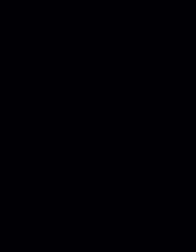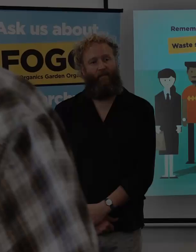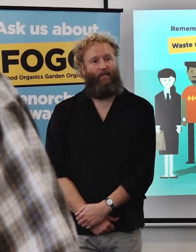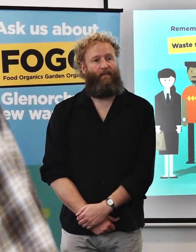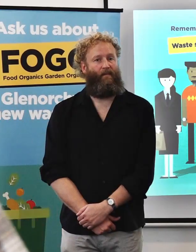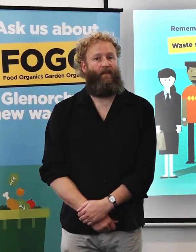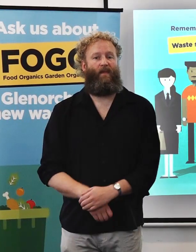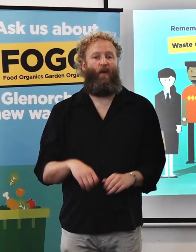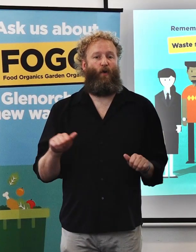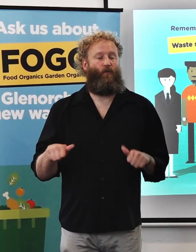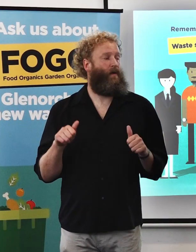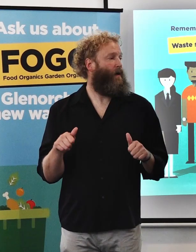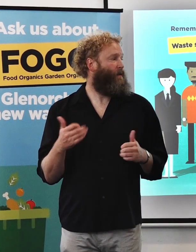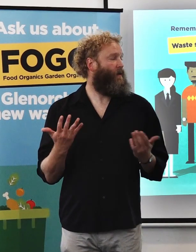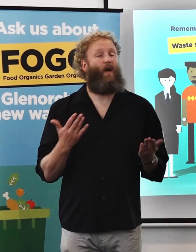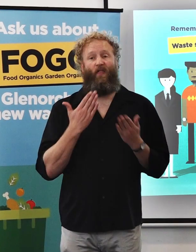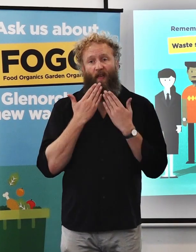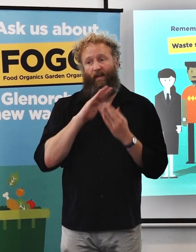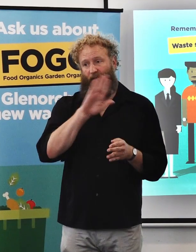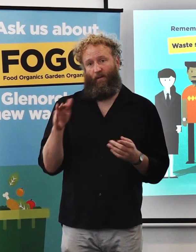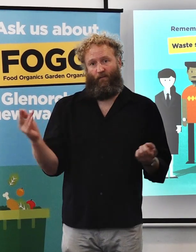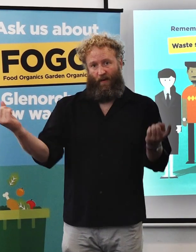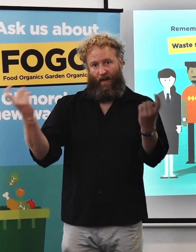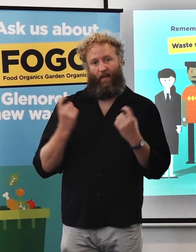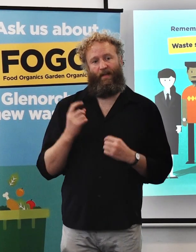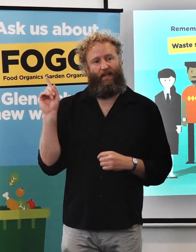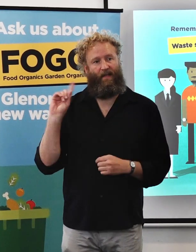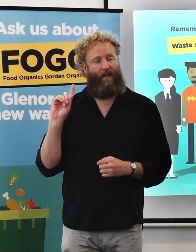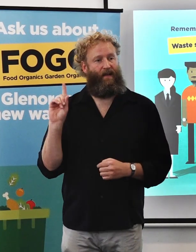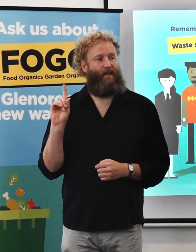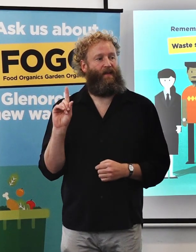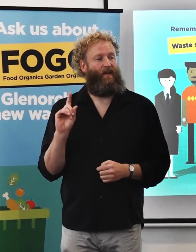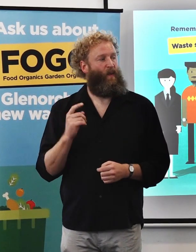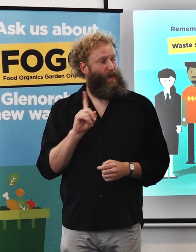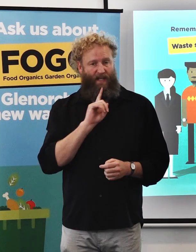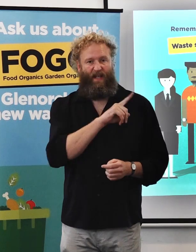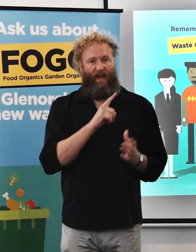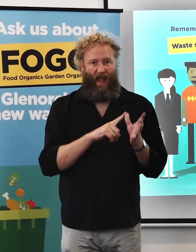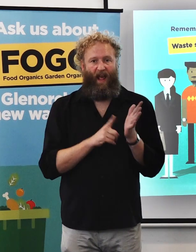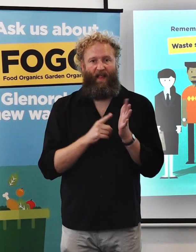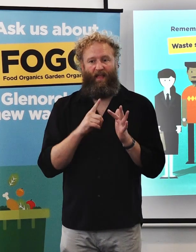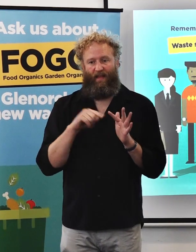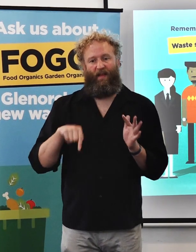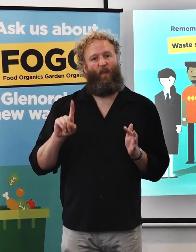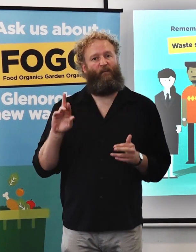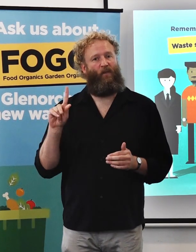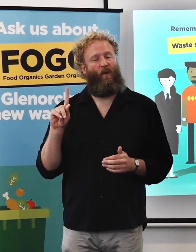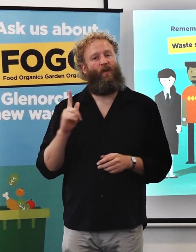Okay, so thank you all for coming out today. As Alex explained, we're here to talk about Council's new FOGO